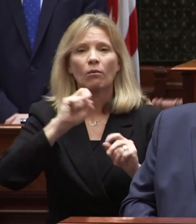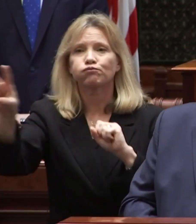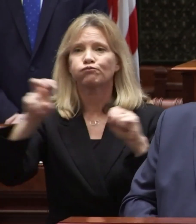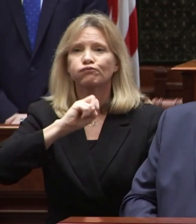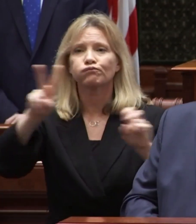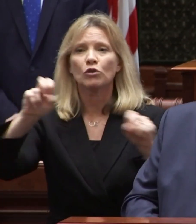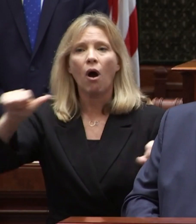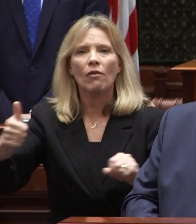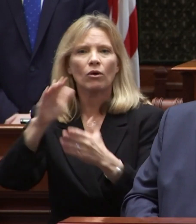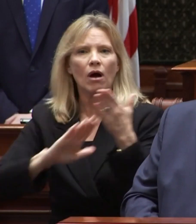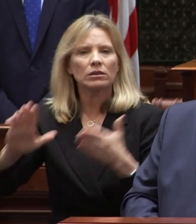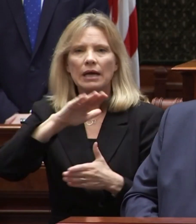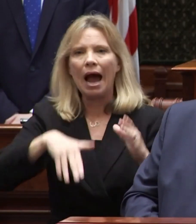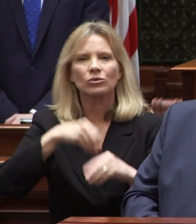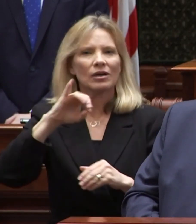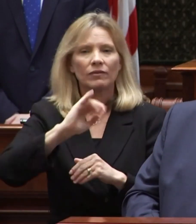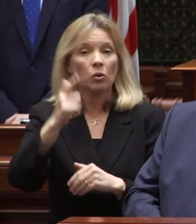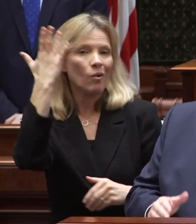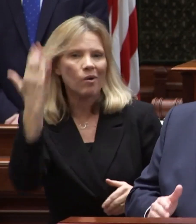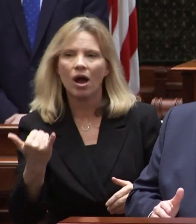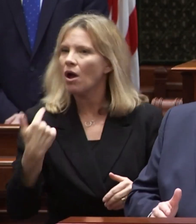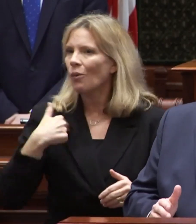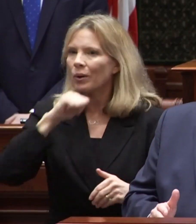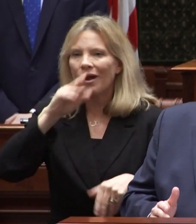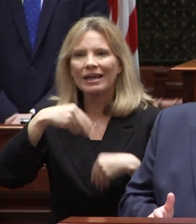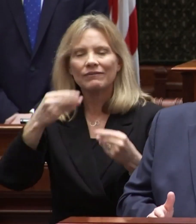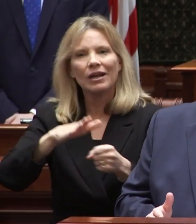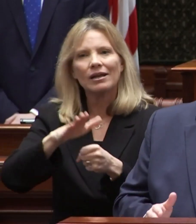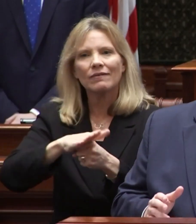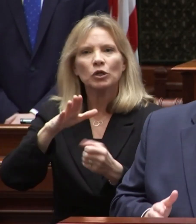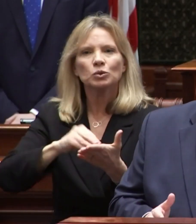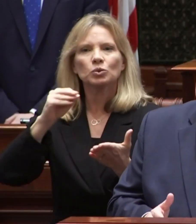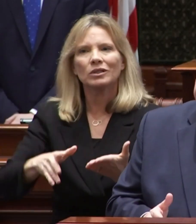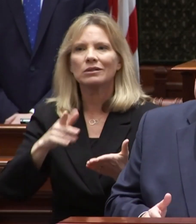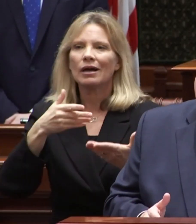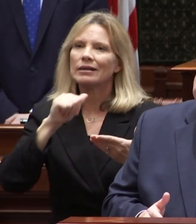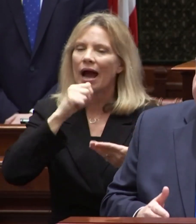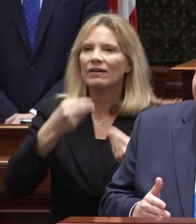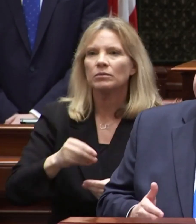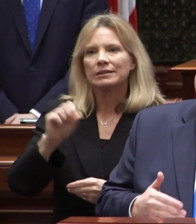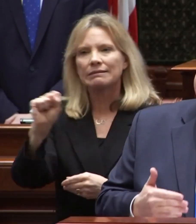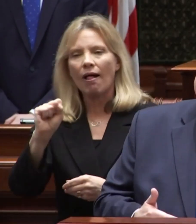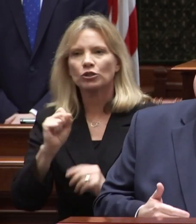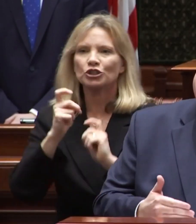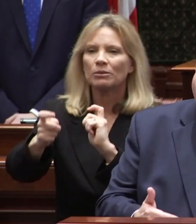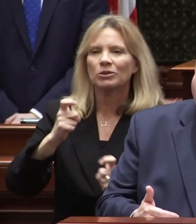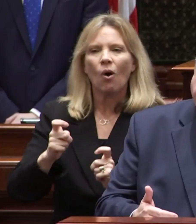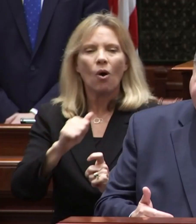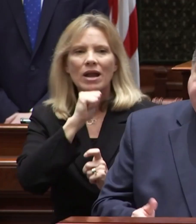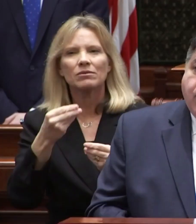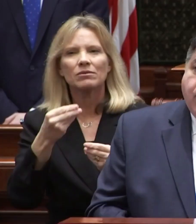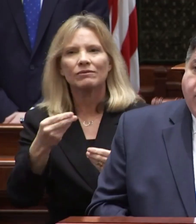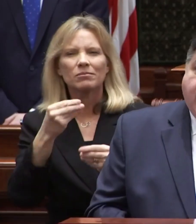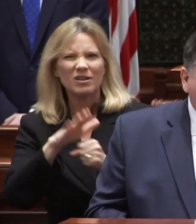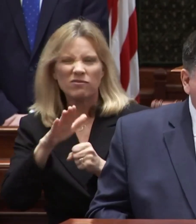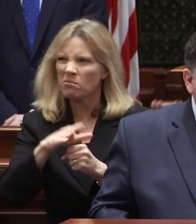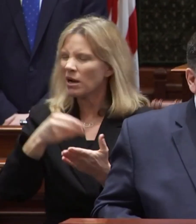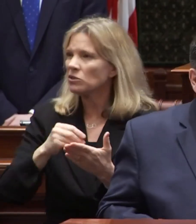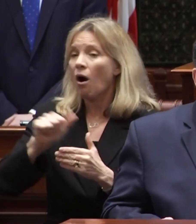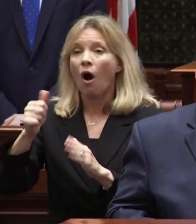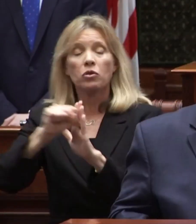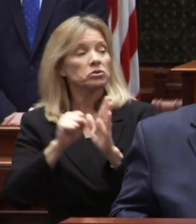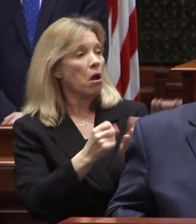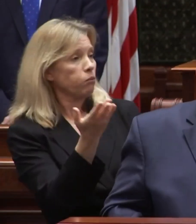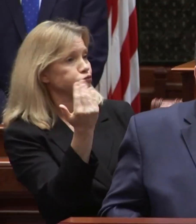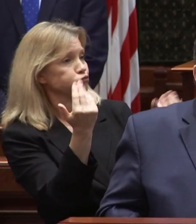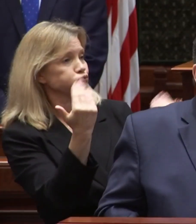other state universities because we weren't providing enough students with scholarships or providing a large enough award so other